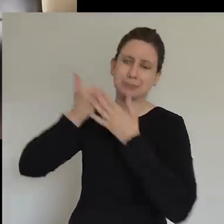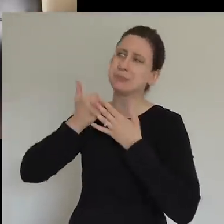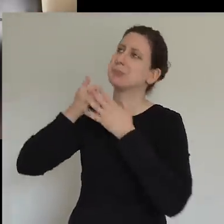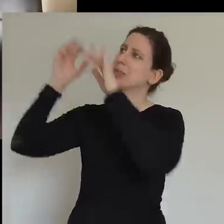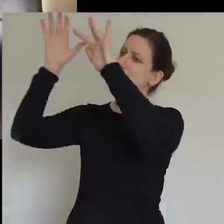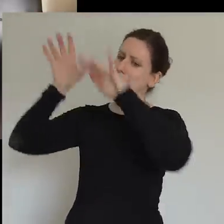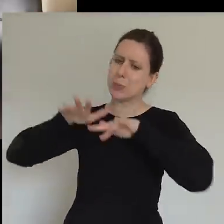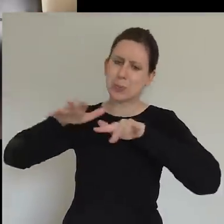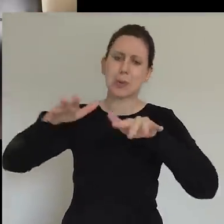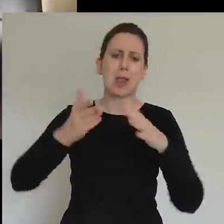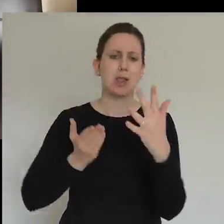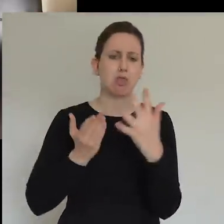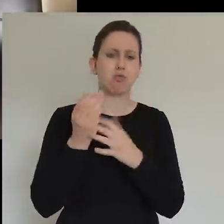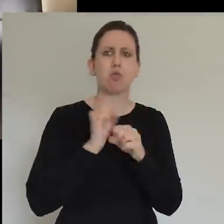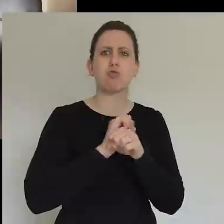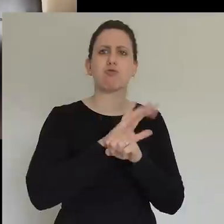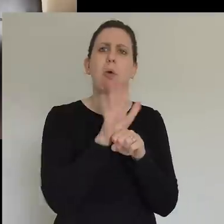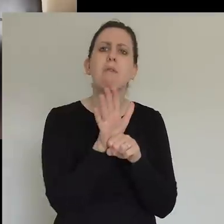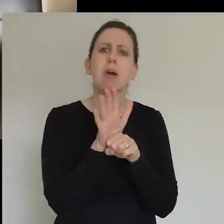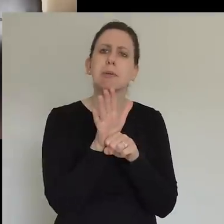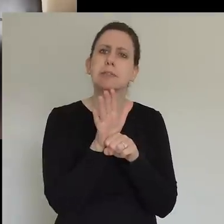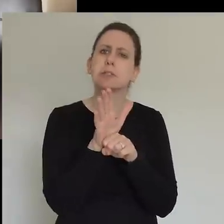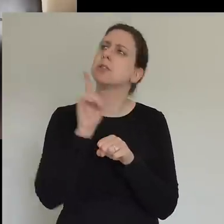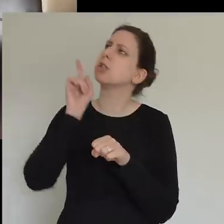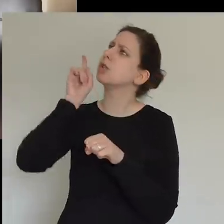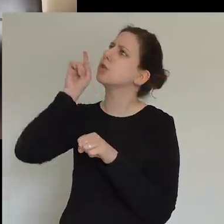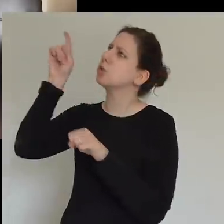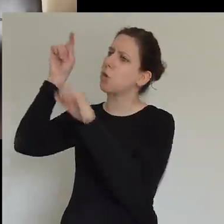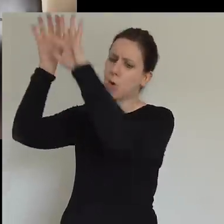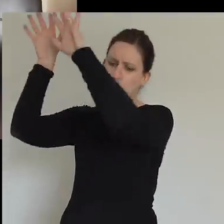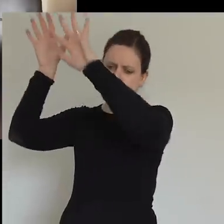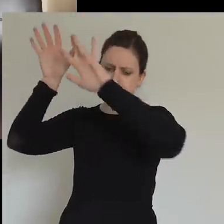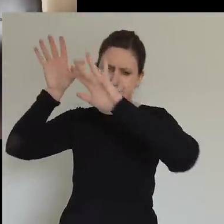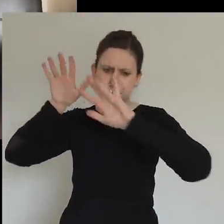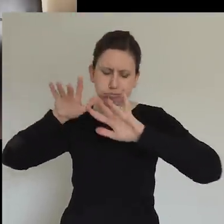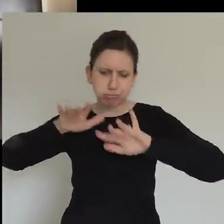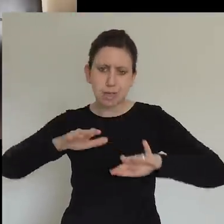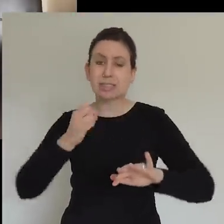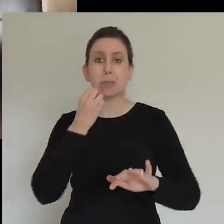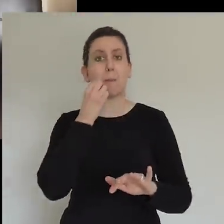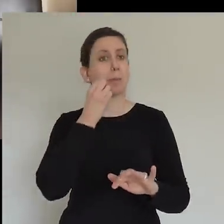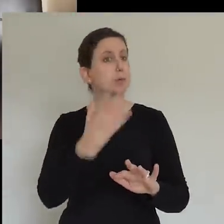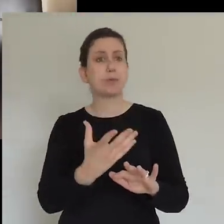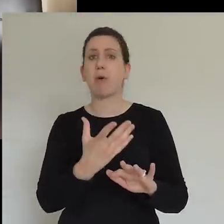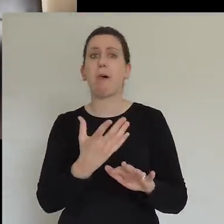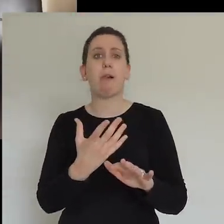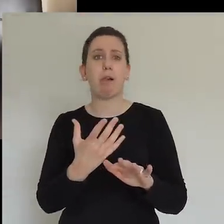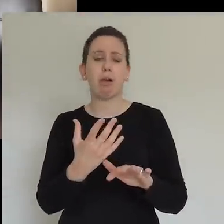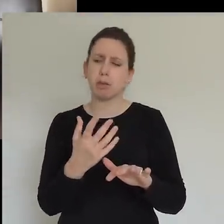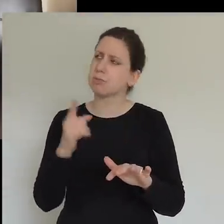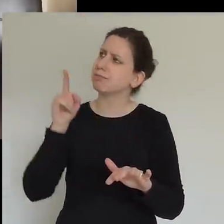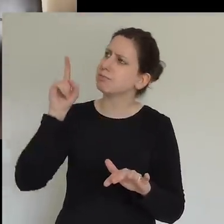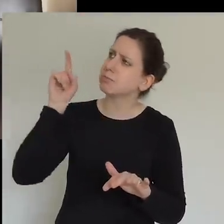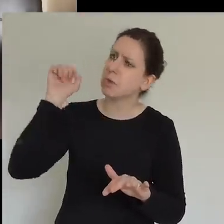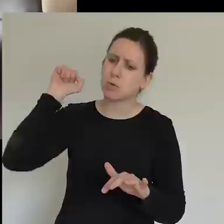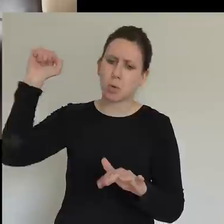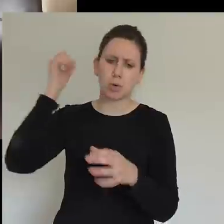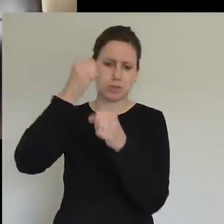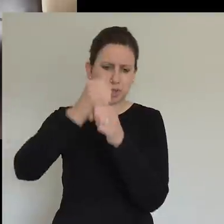something beautiful in the midst of pain, that you are doing something incredible with your church. And Father, we pray that you would